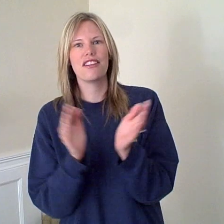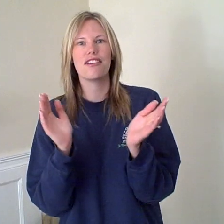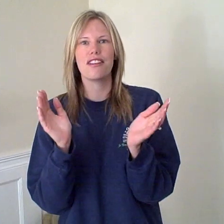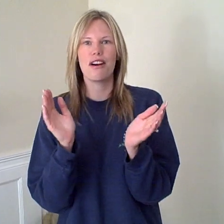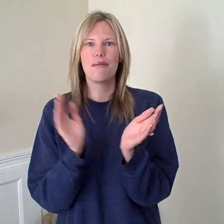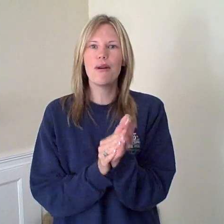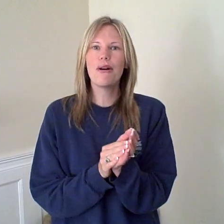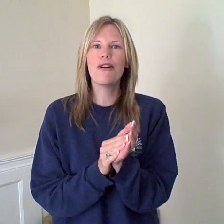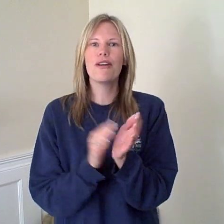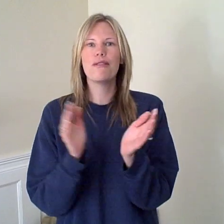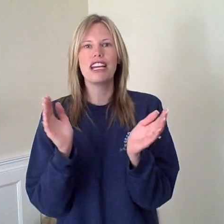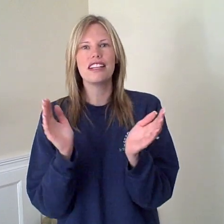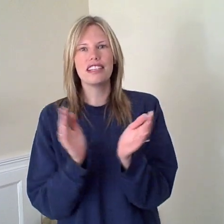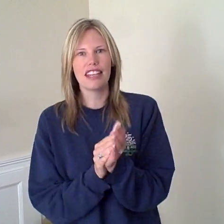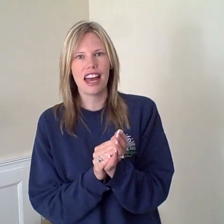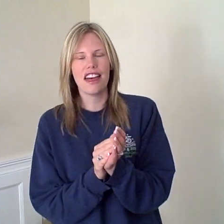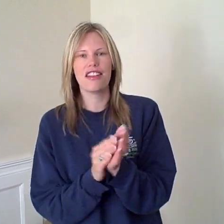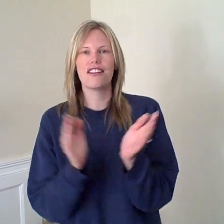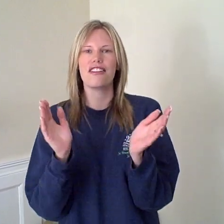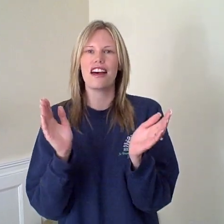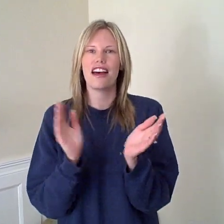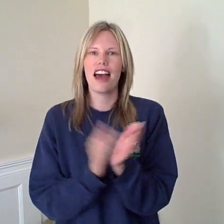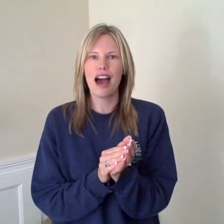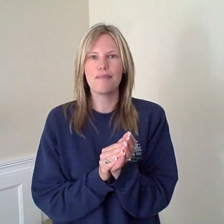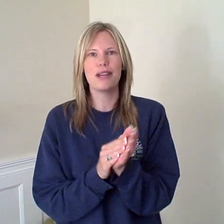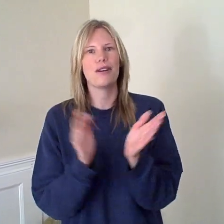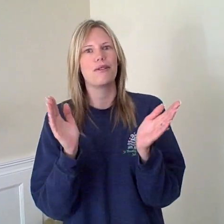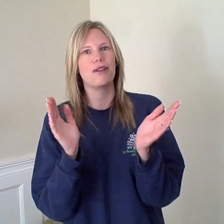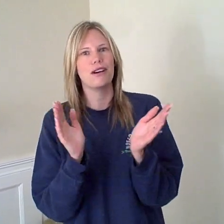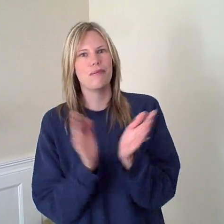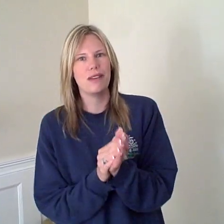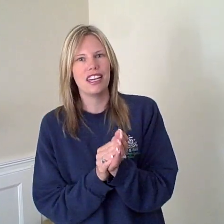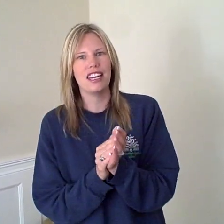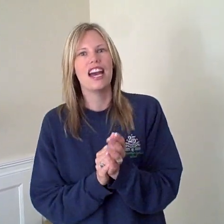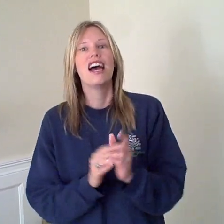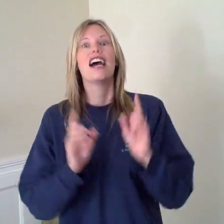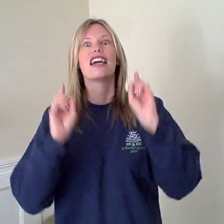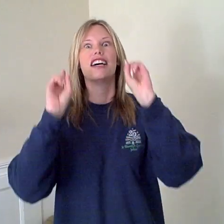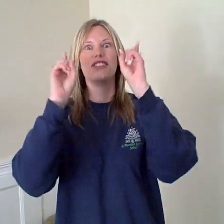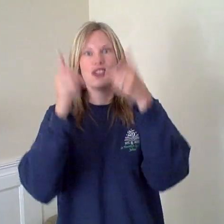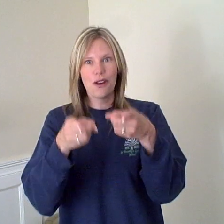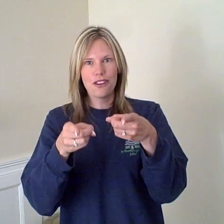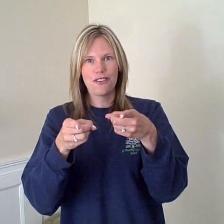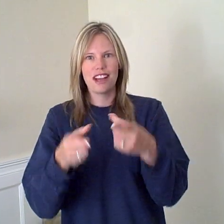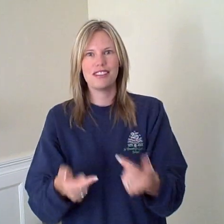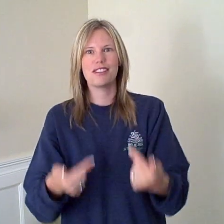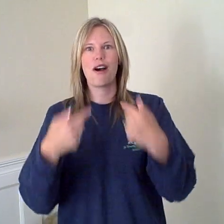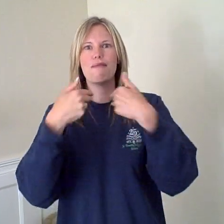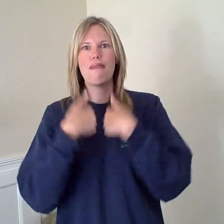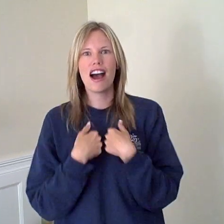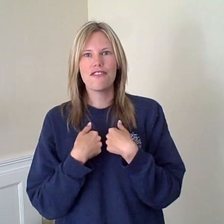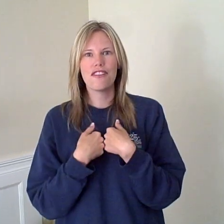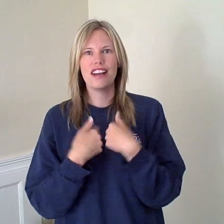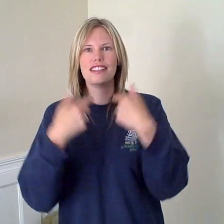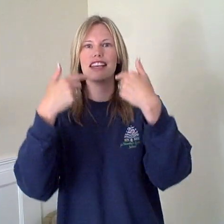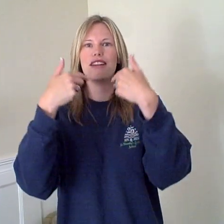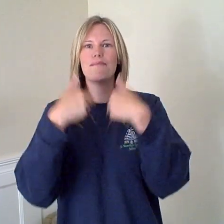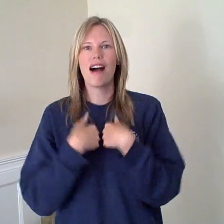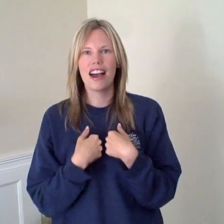the more we get together, the happier we'll be. Because your friends are my friends, and my